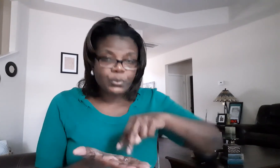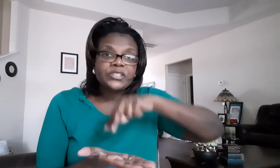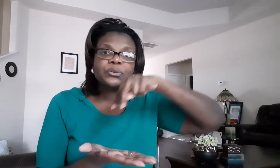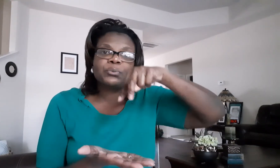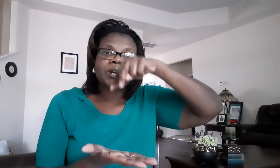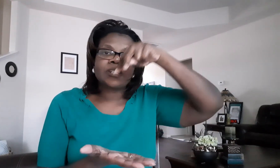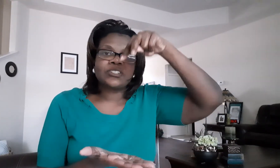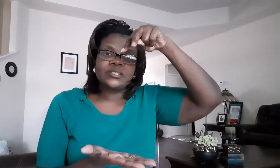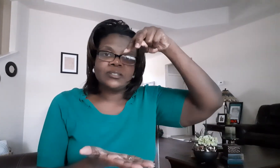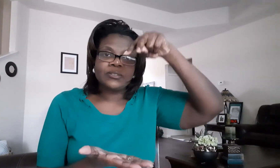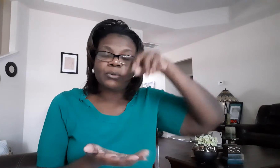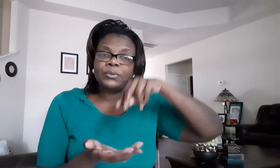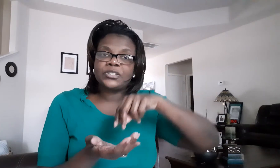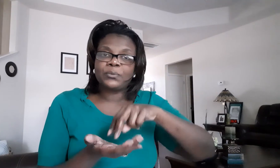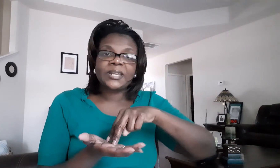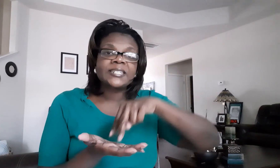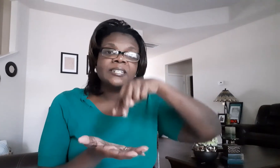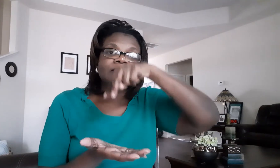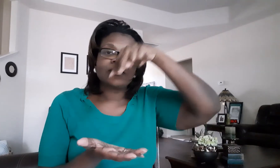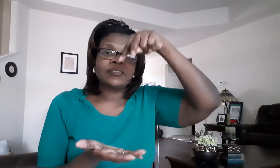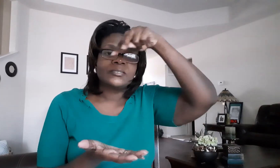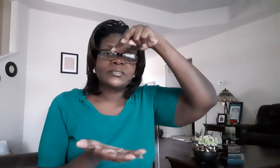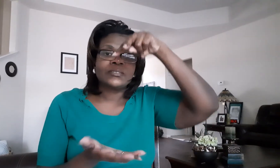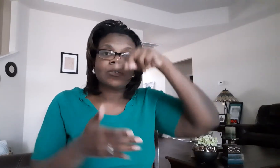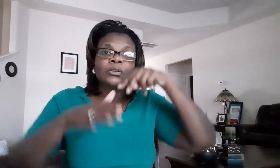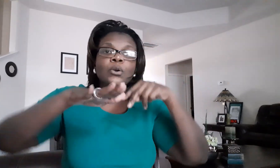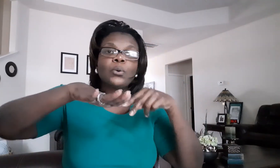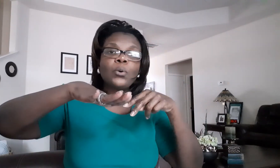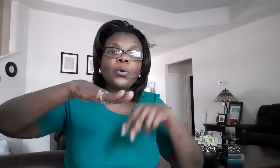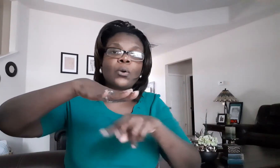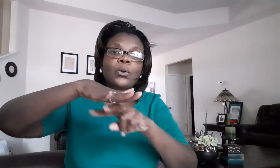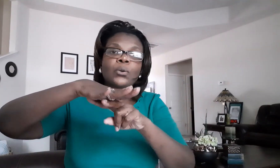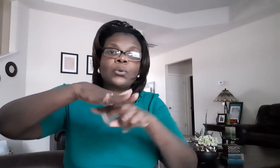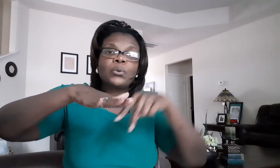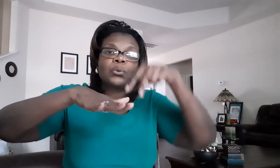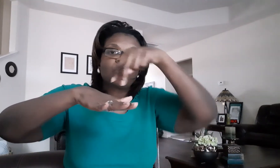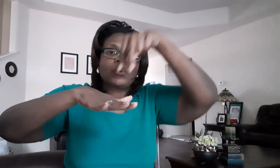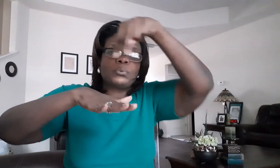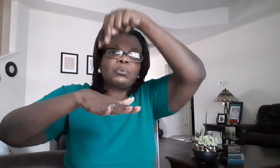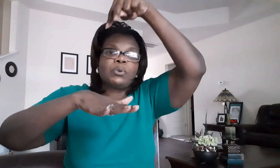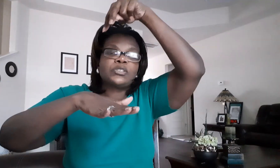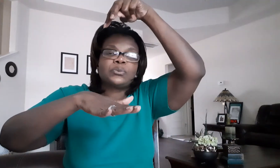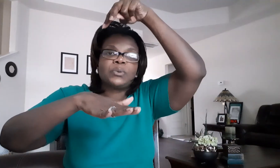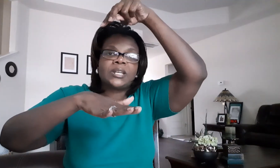resurrection or resurrected or resurrected